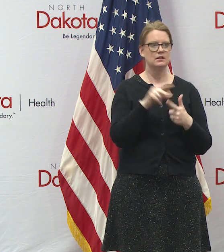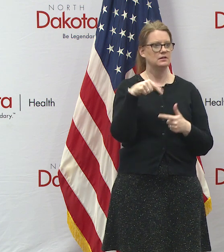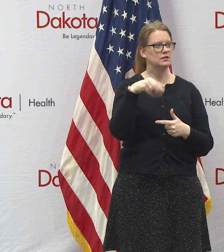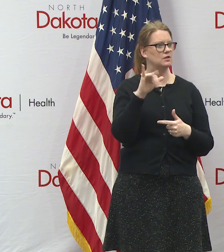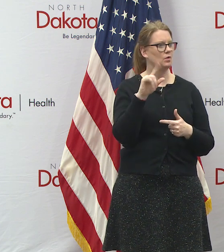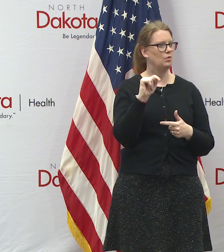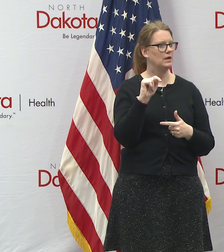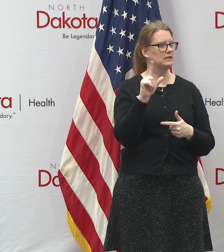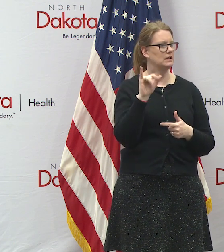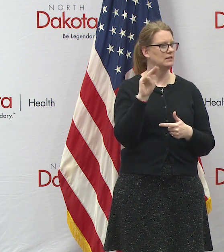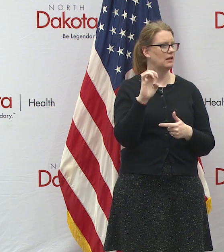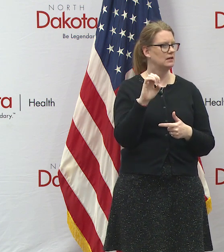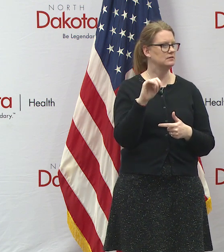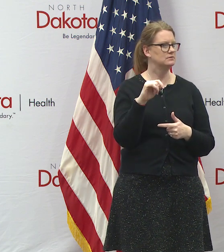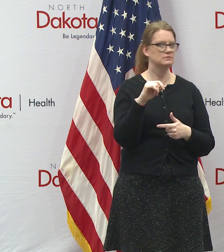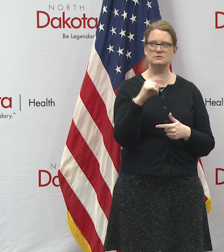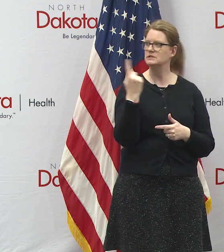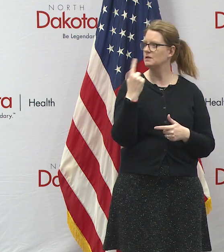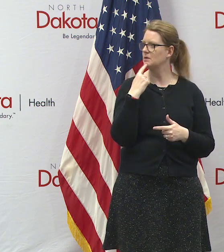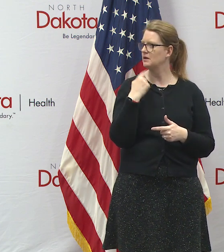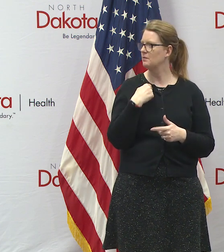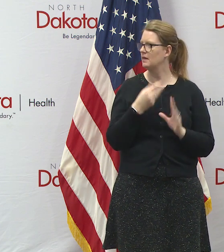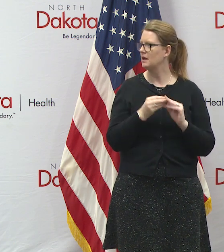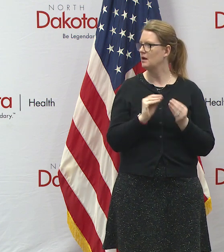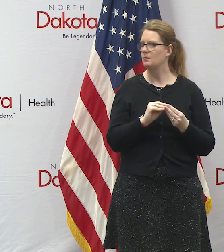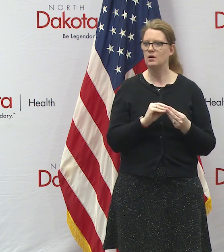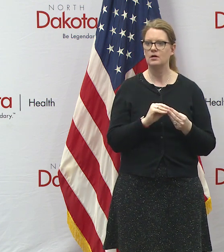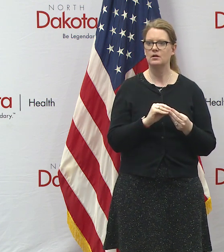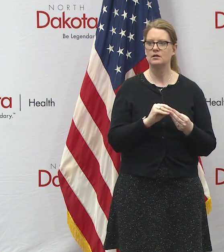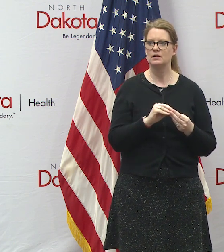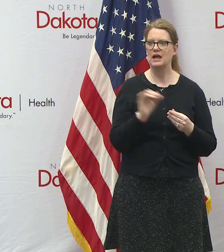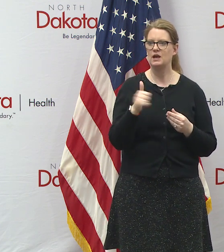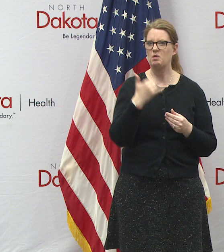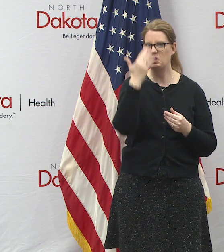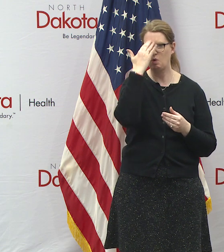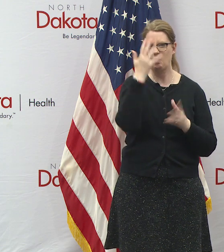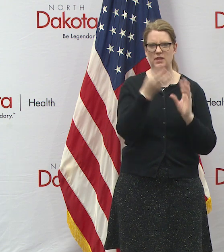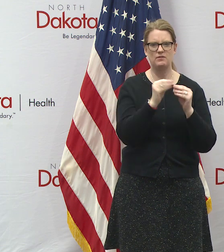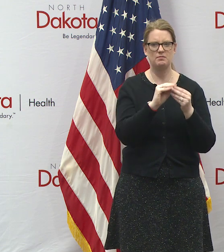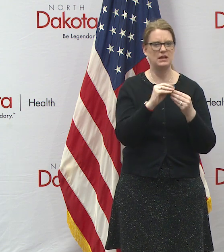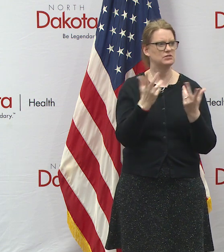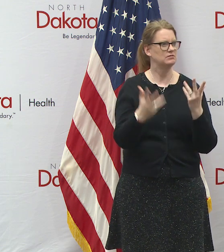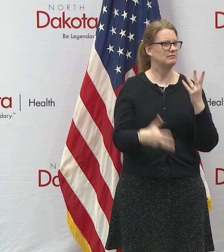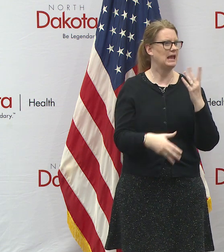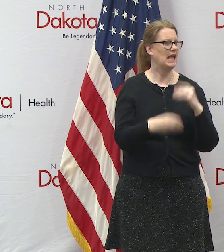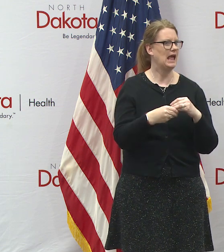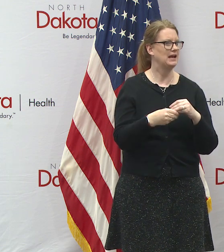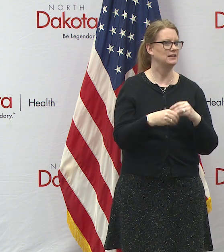line and can somebody get that for me know it by heart put it up on the thing